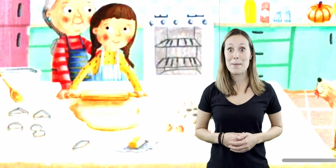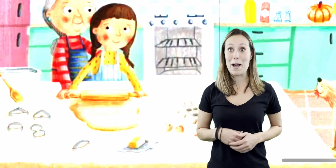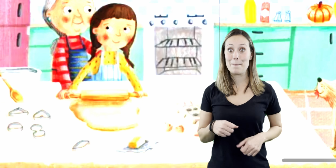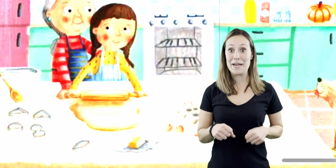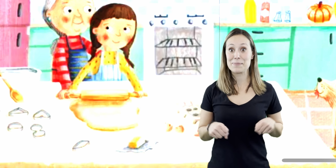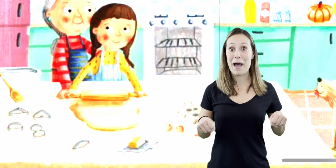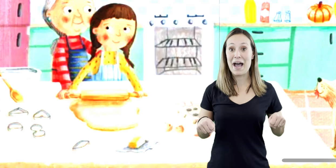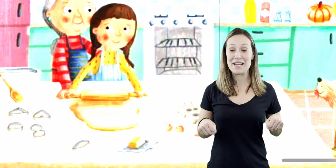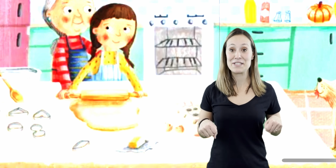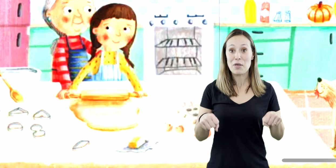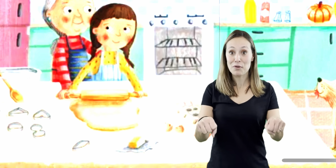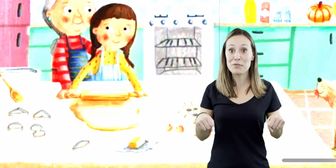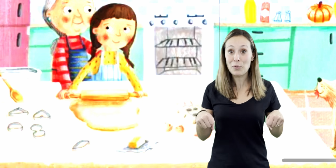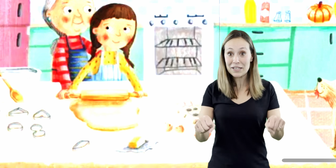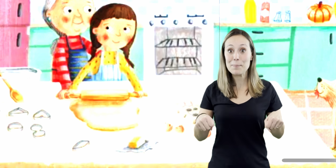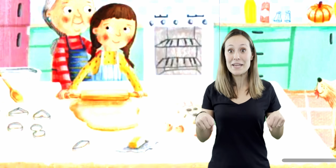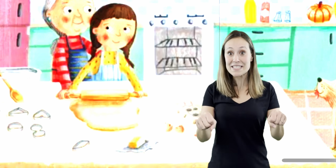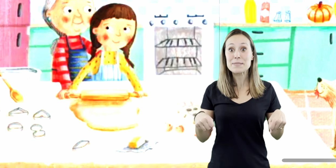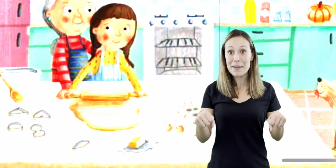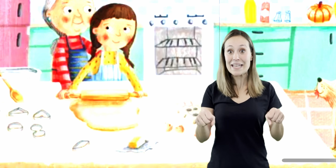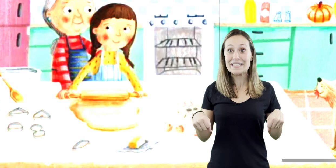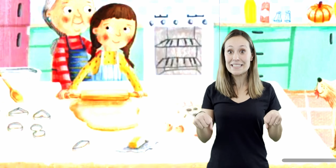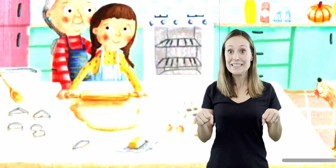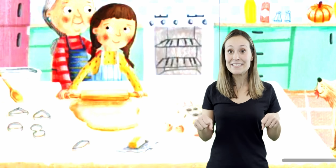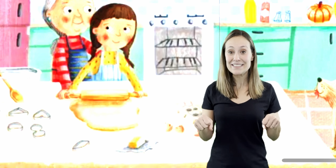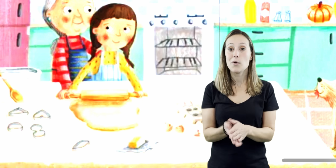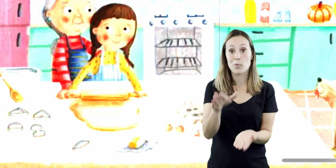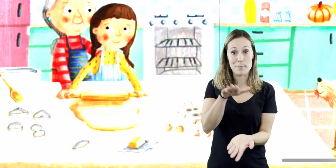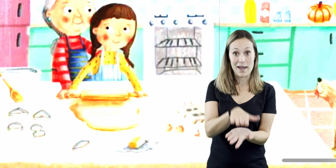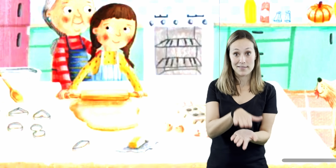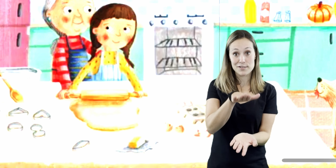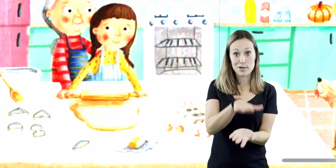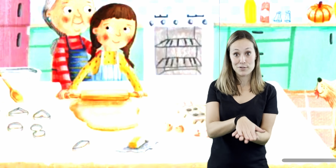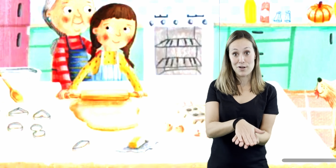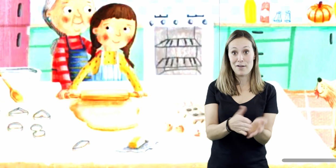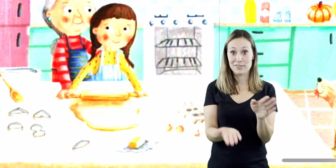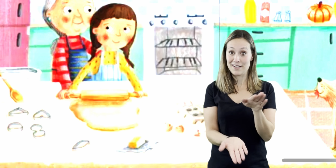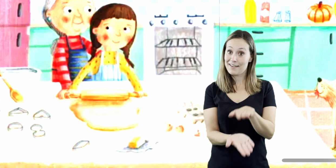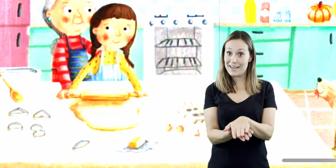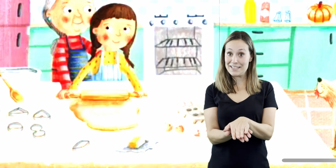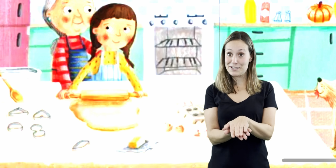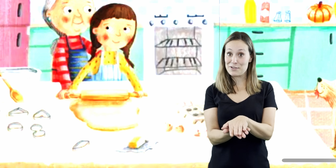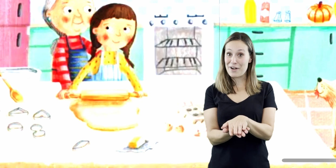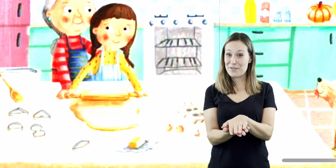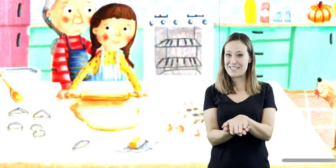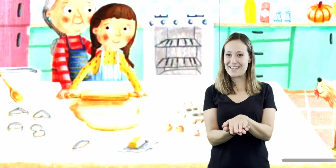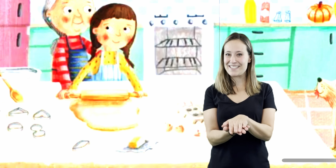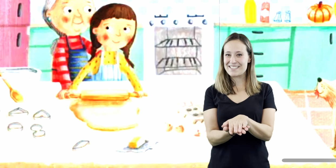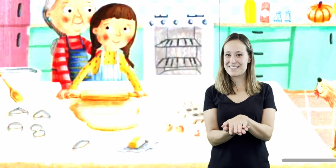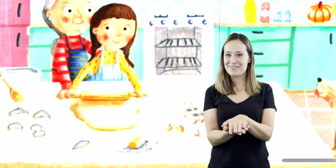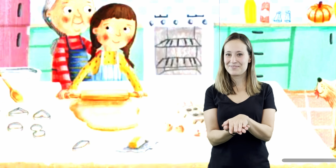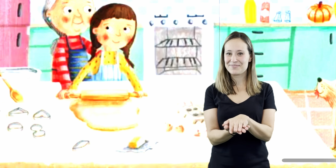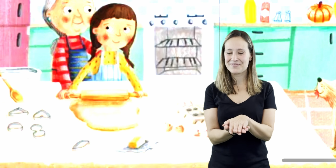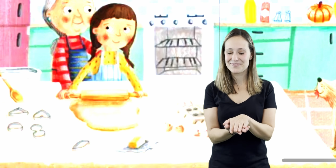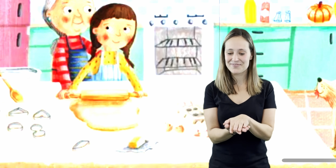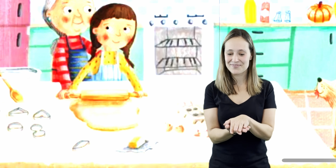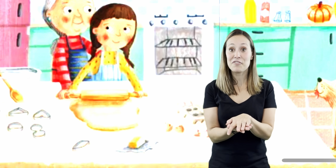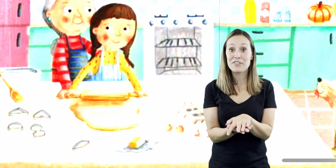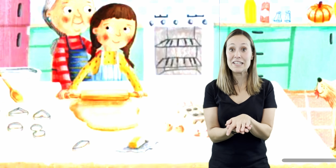Grandma makes pies. The rolling pin spin. We pat the dough softly into the round tins.